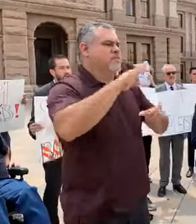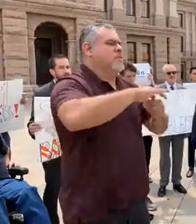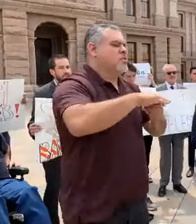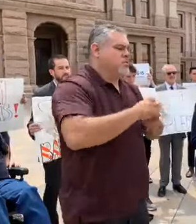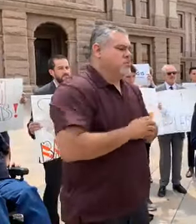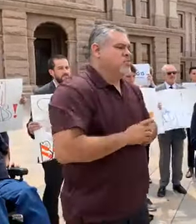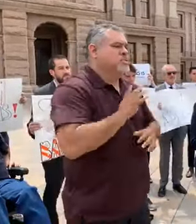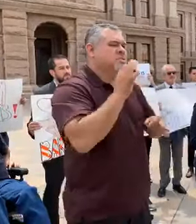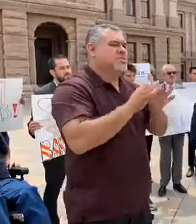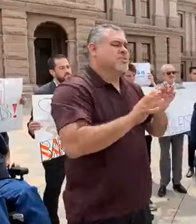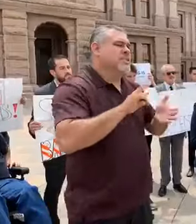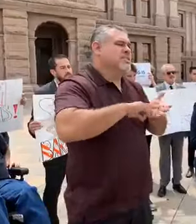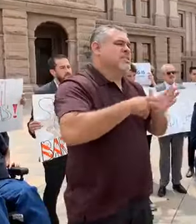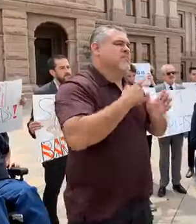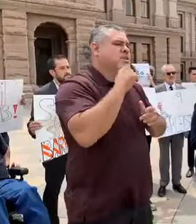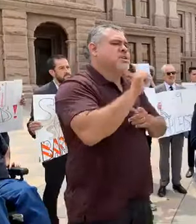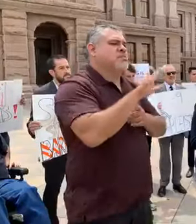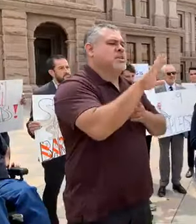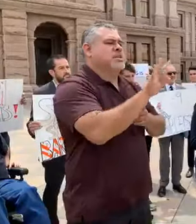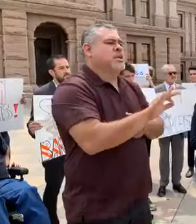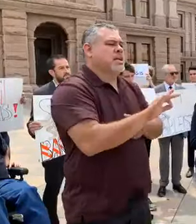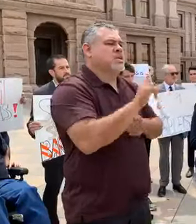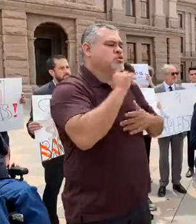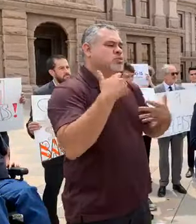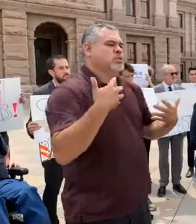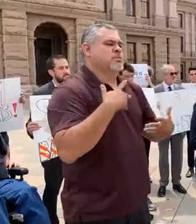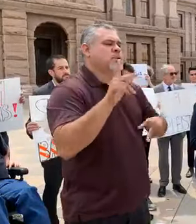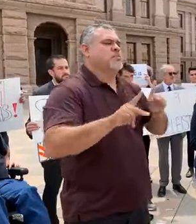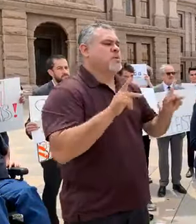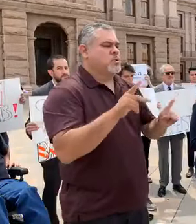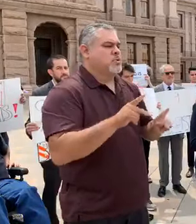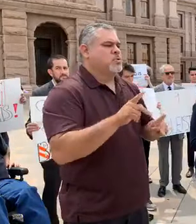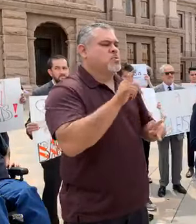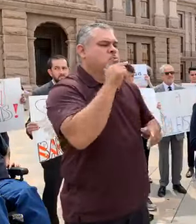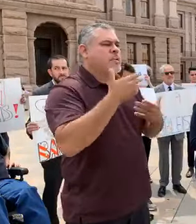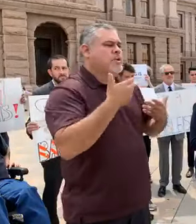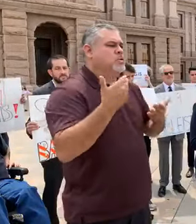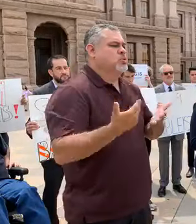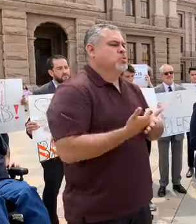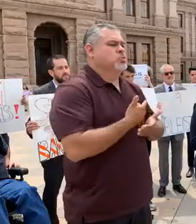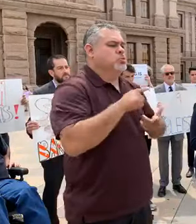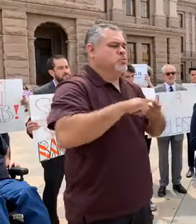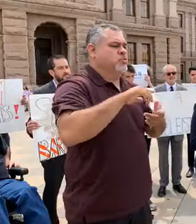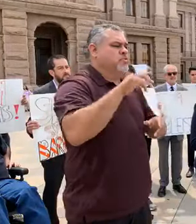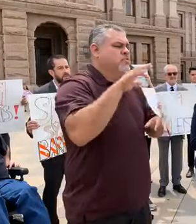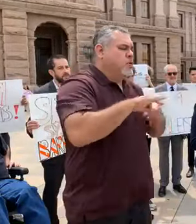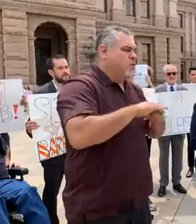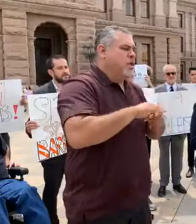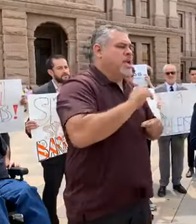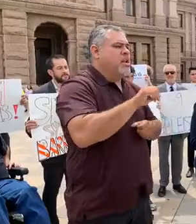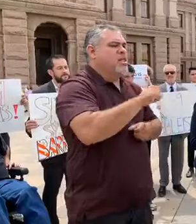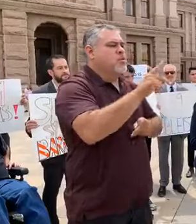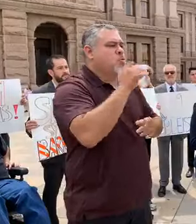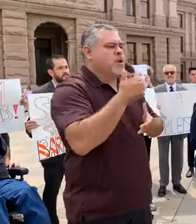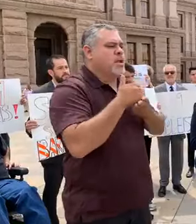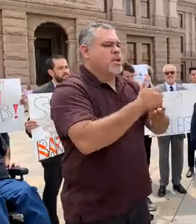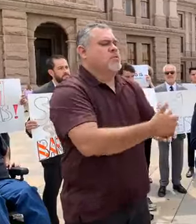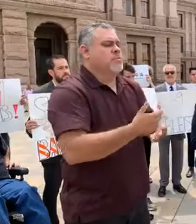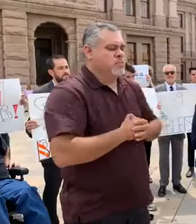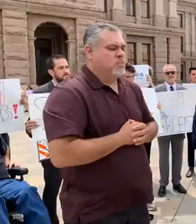But simply, the intention of SB9 is to intimidate people who may be new to voting, as well as those who wish to help them.